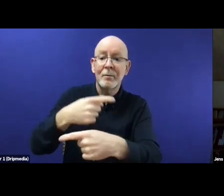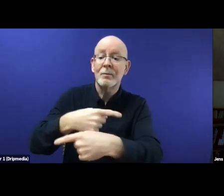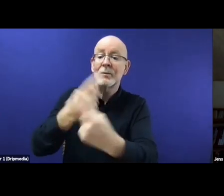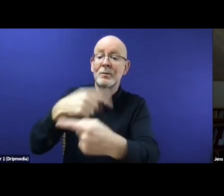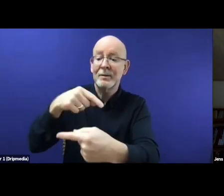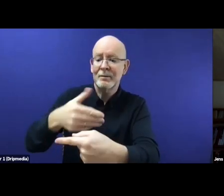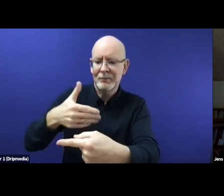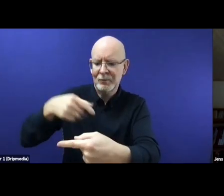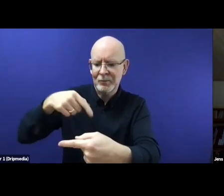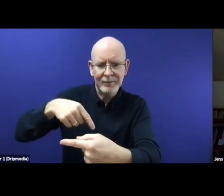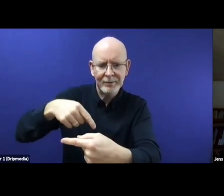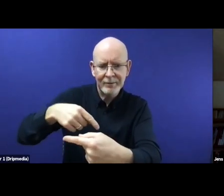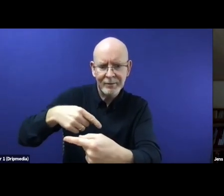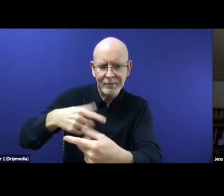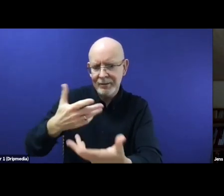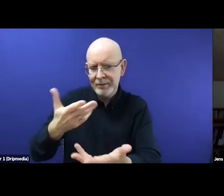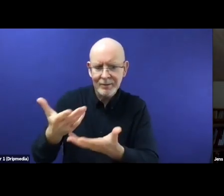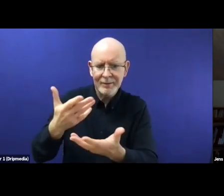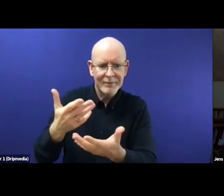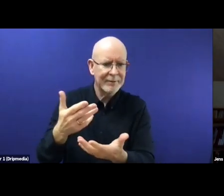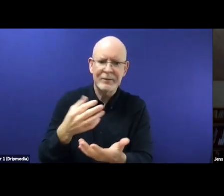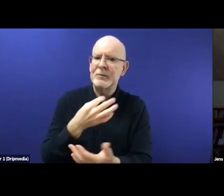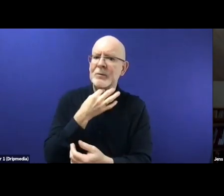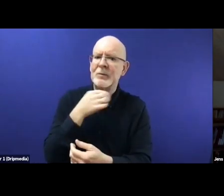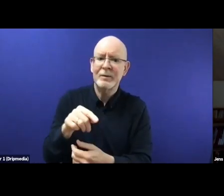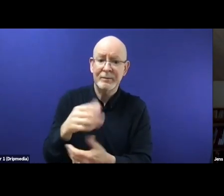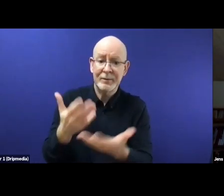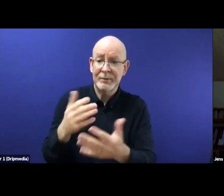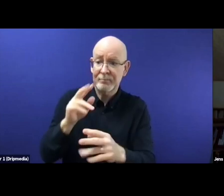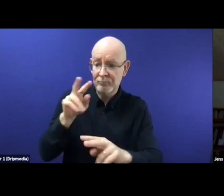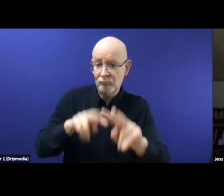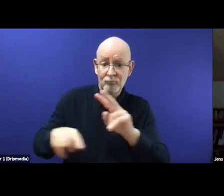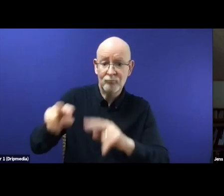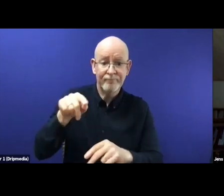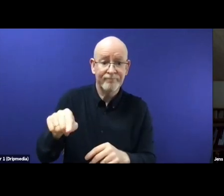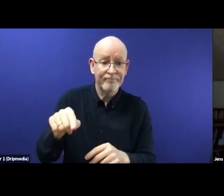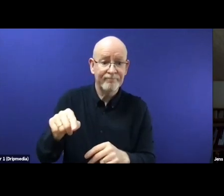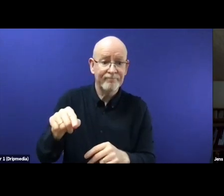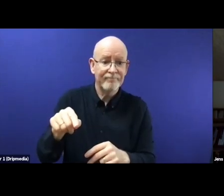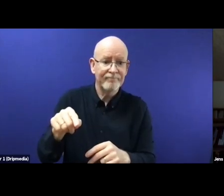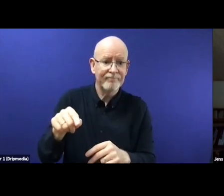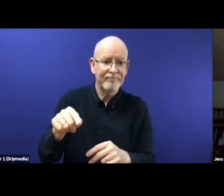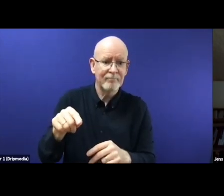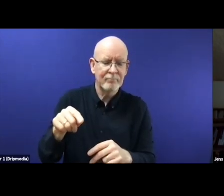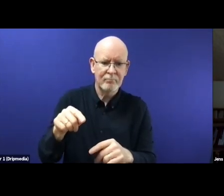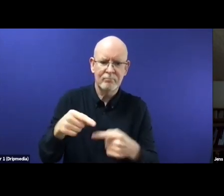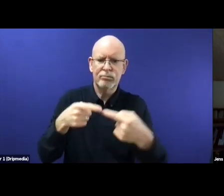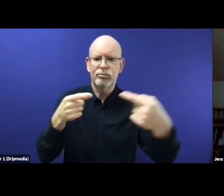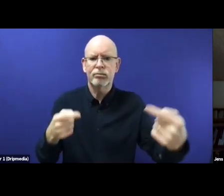supposed to be connected to the border return procedure. In one way, you might argue that border